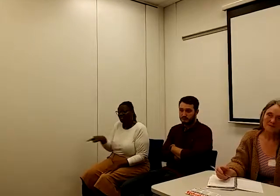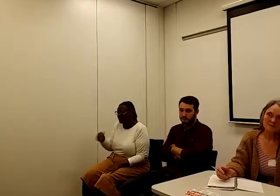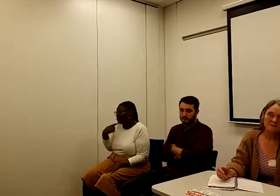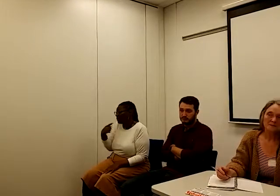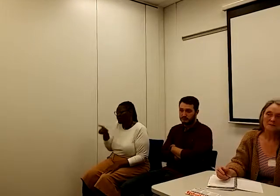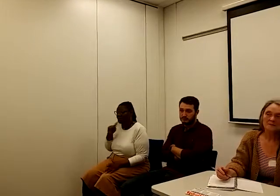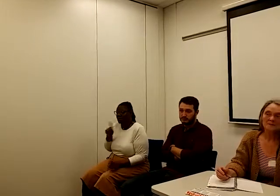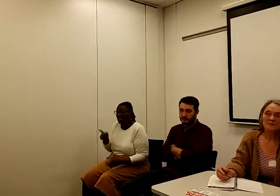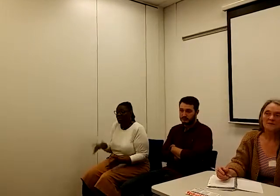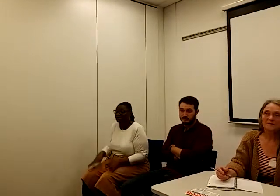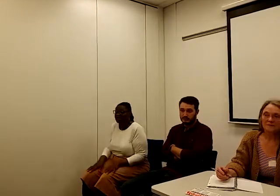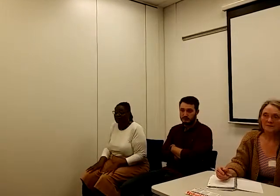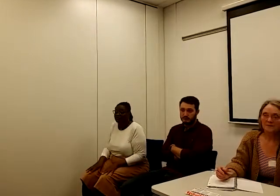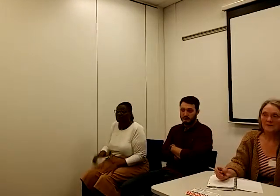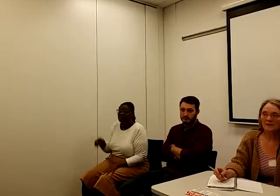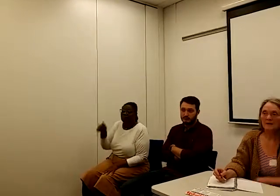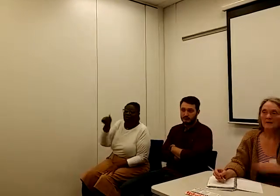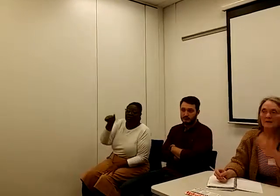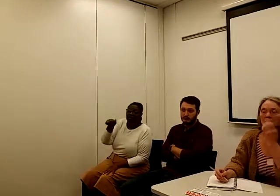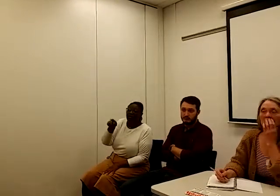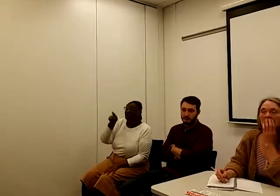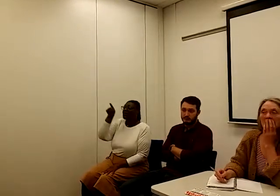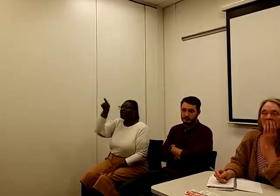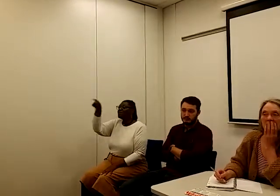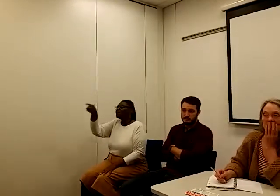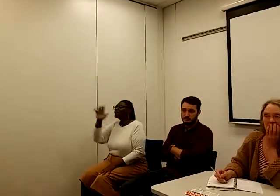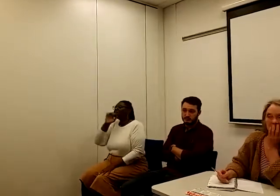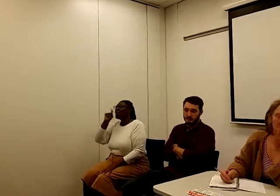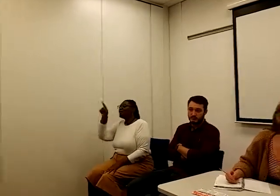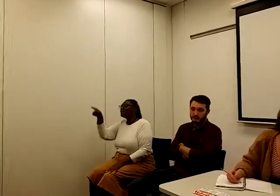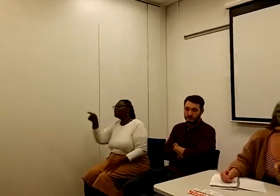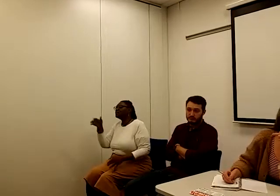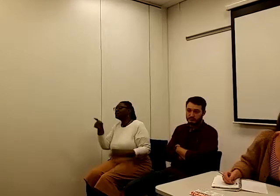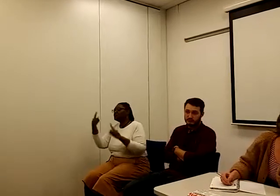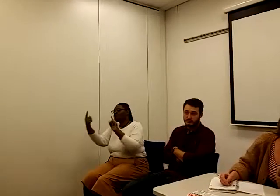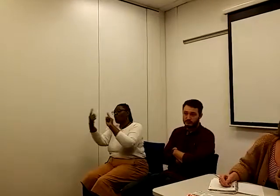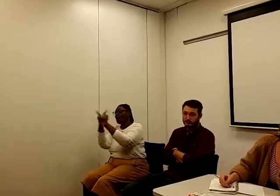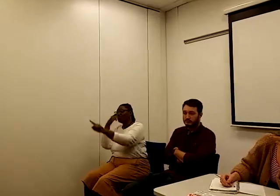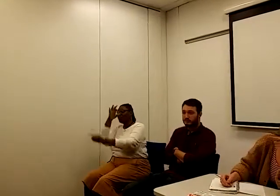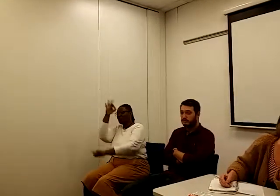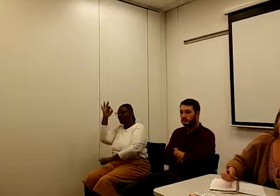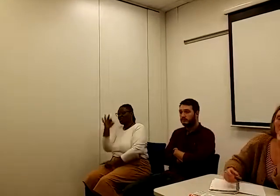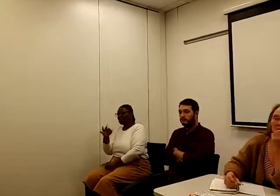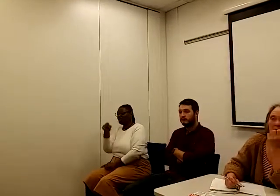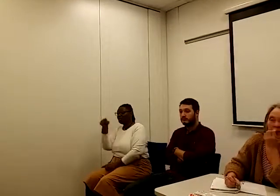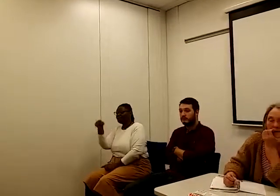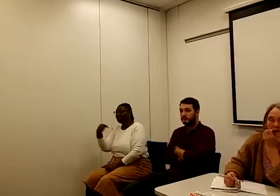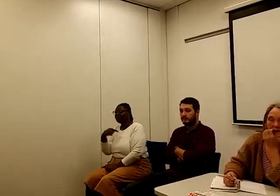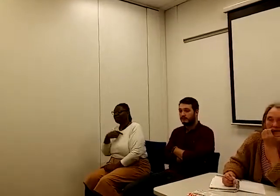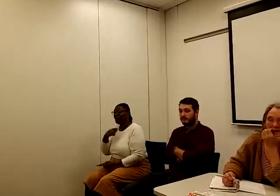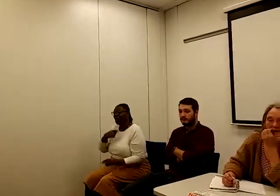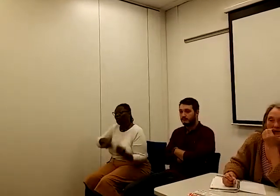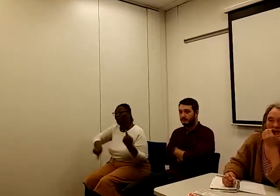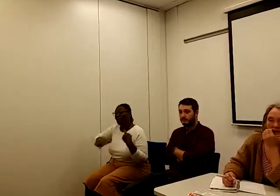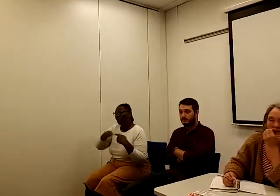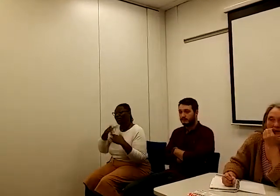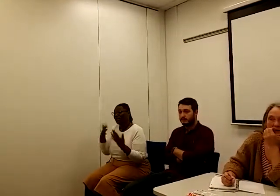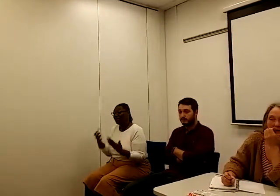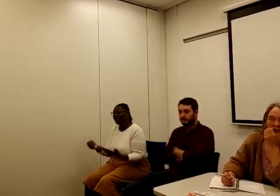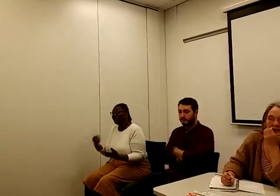Yeah. Yeah. Okay. Sorry, just a bit in answer to the question first. I mean, we did live Universal Credit